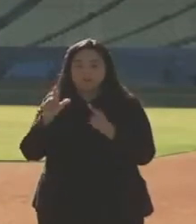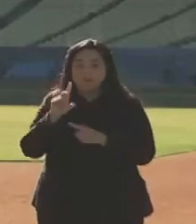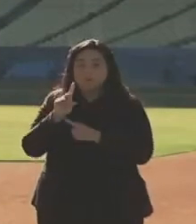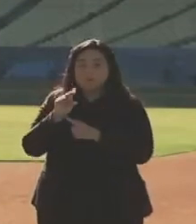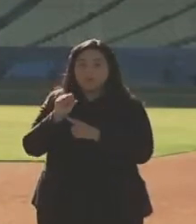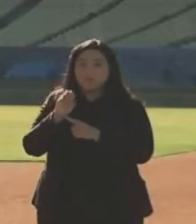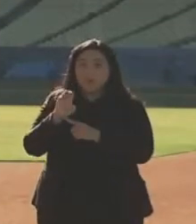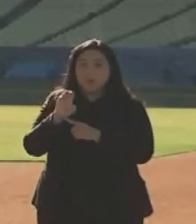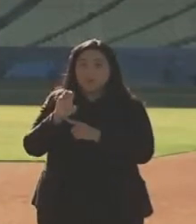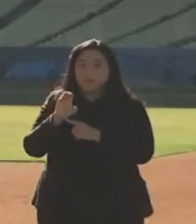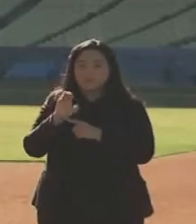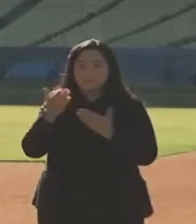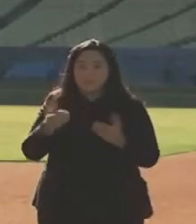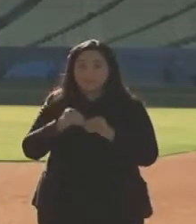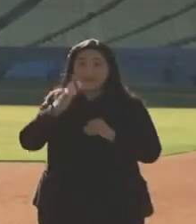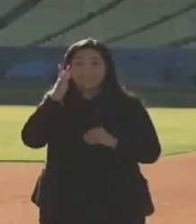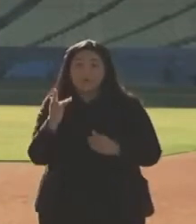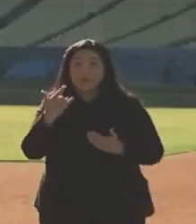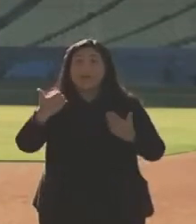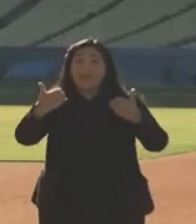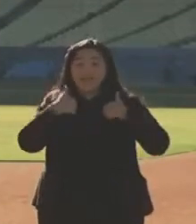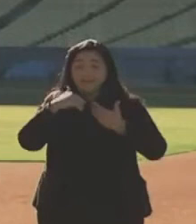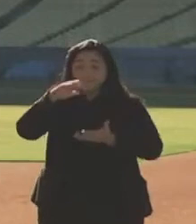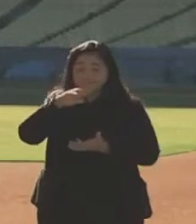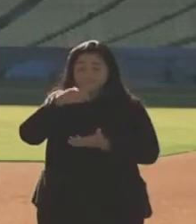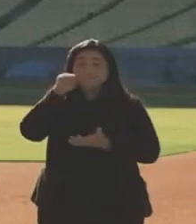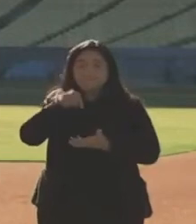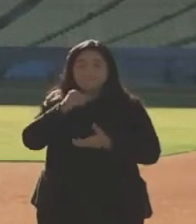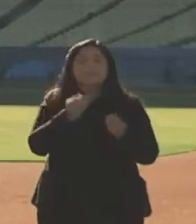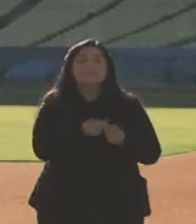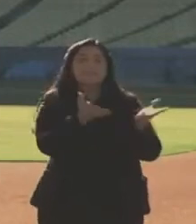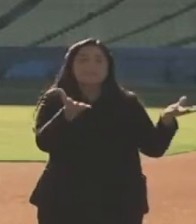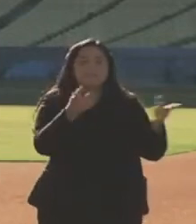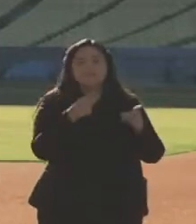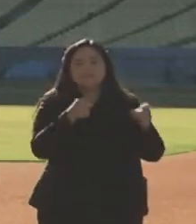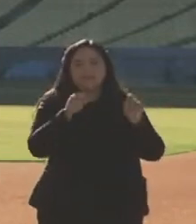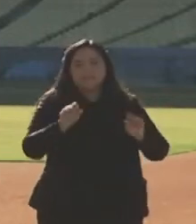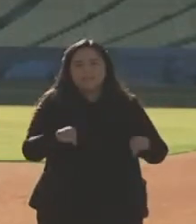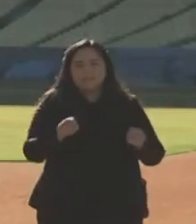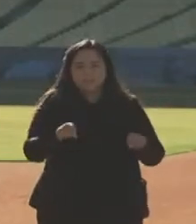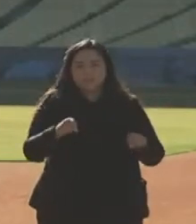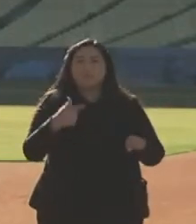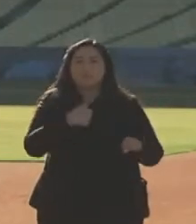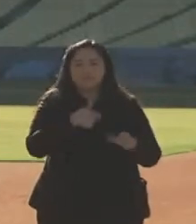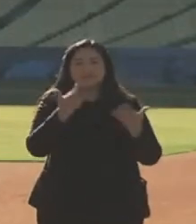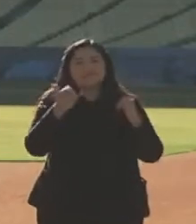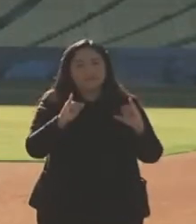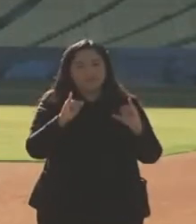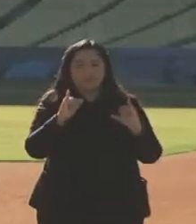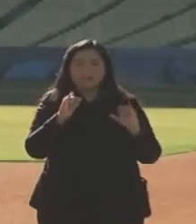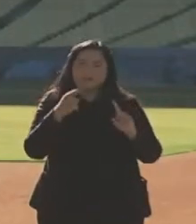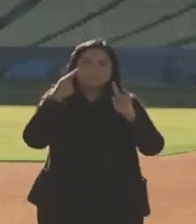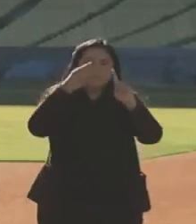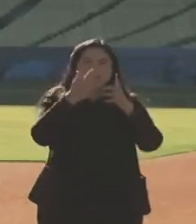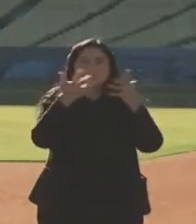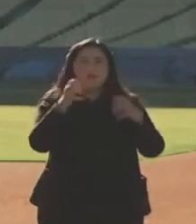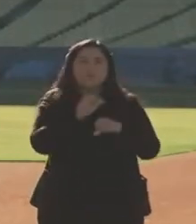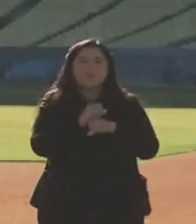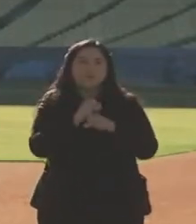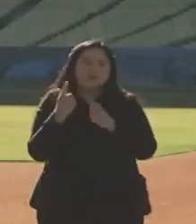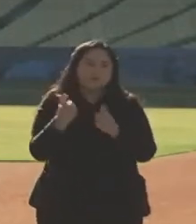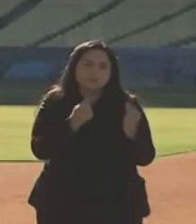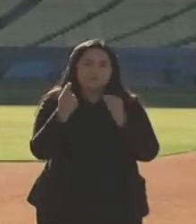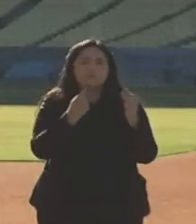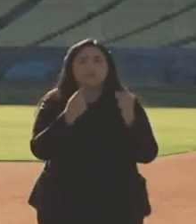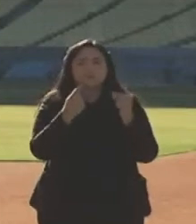that are in this state administered as quickly and efficiently as possible. And we still have a lot of work to do in that space. We